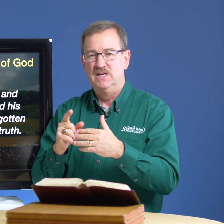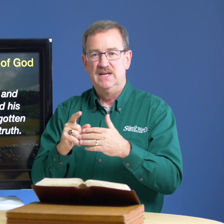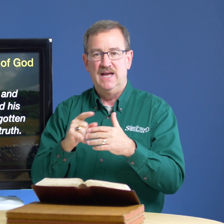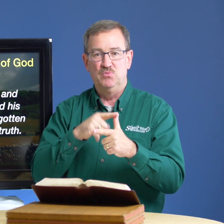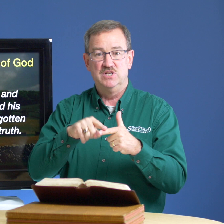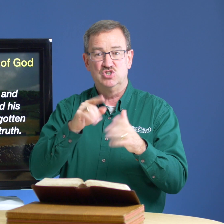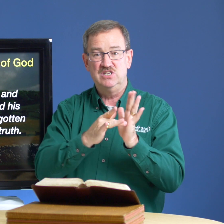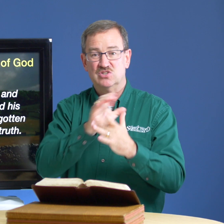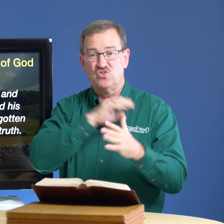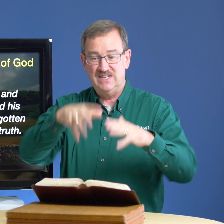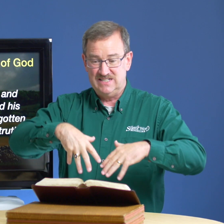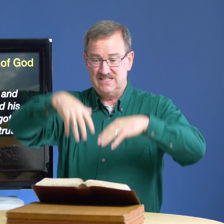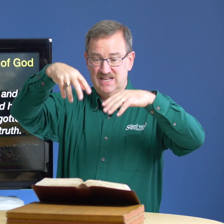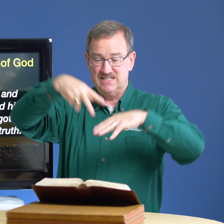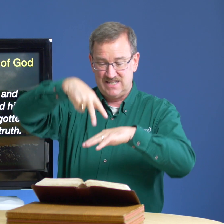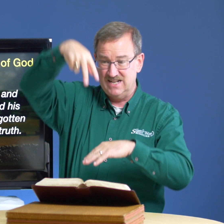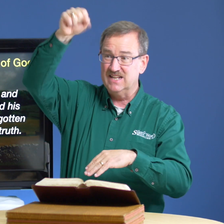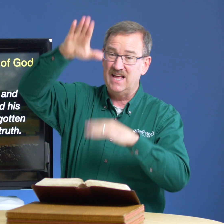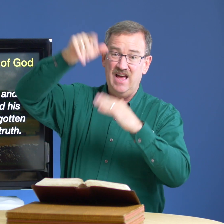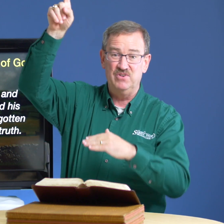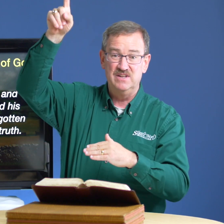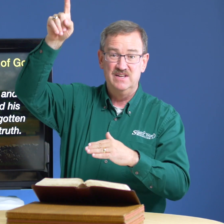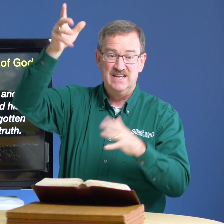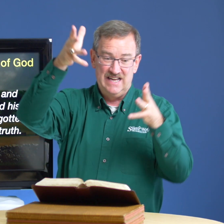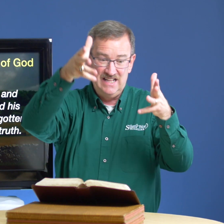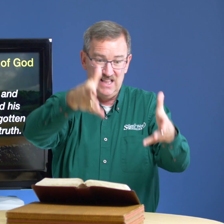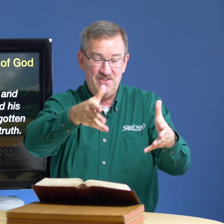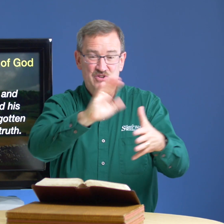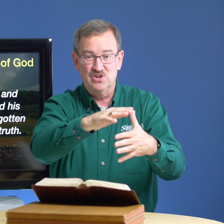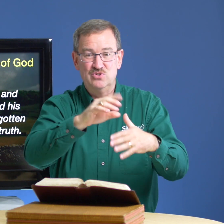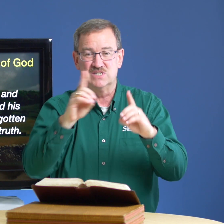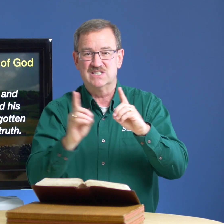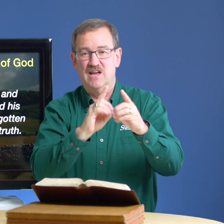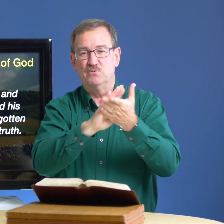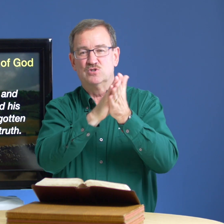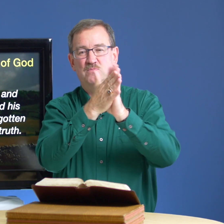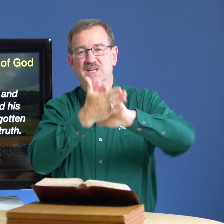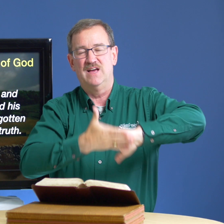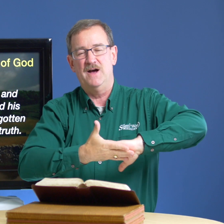and when jesus christ ascended into heaven he left those disciples to become